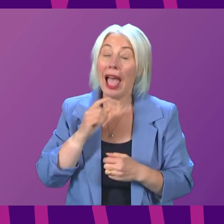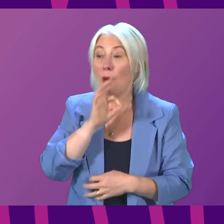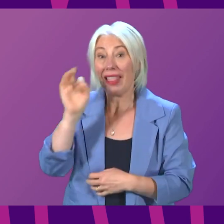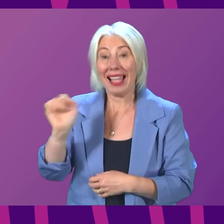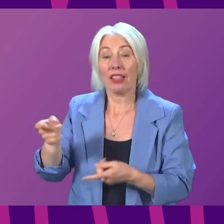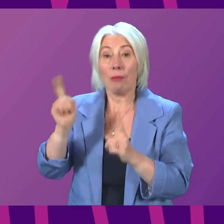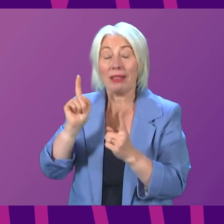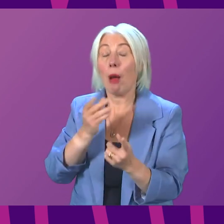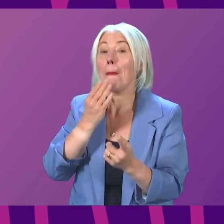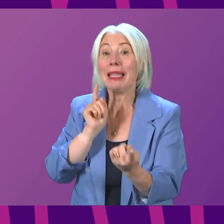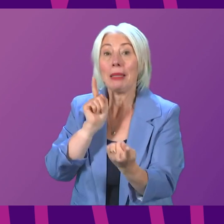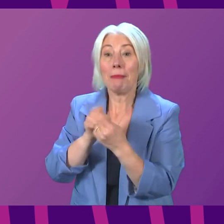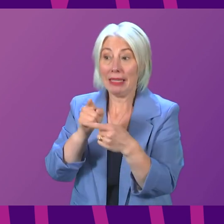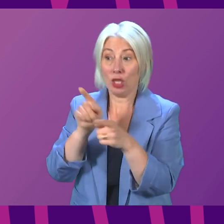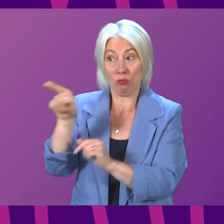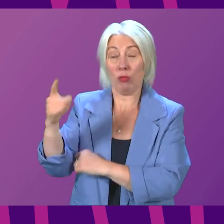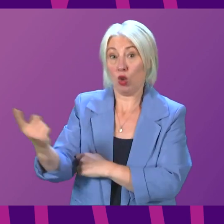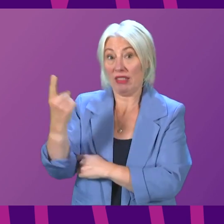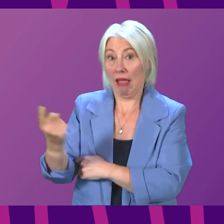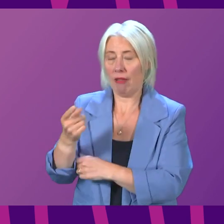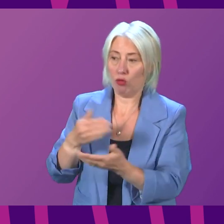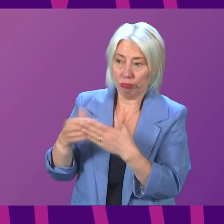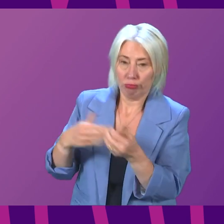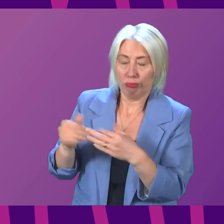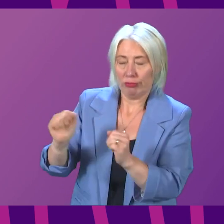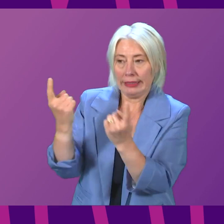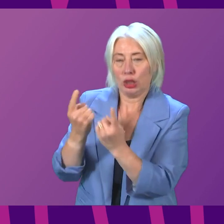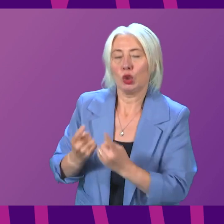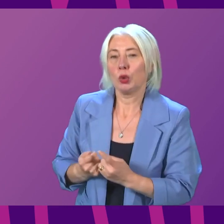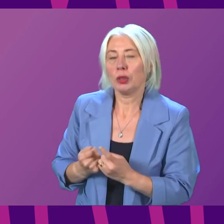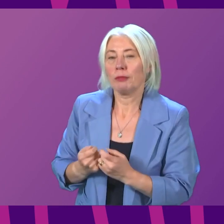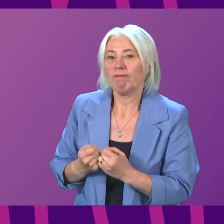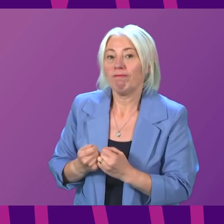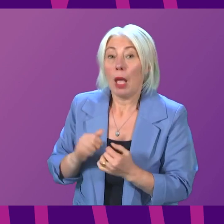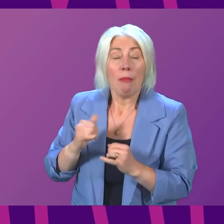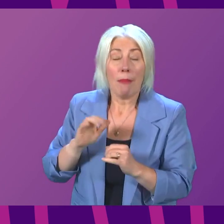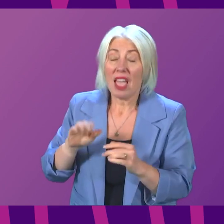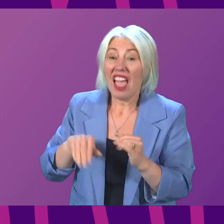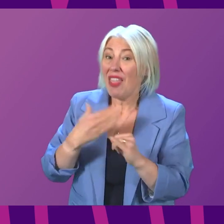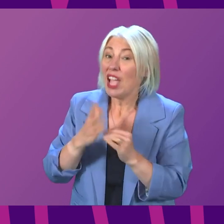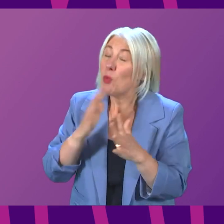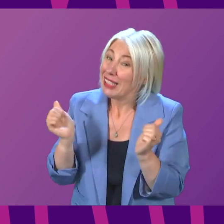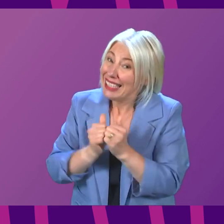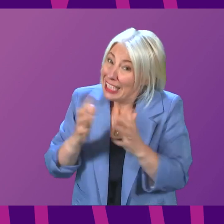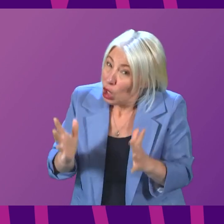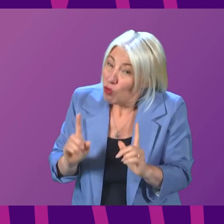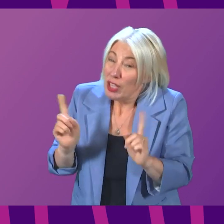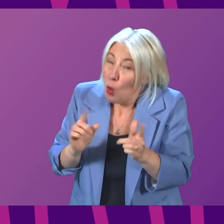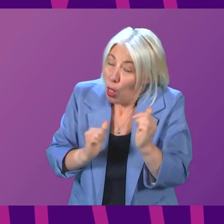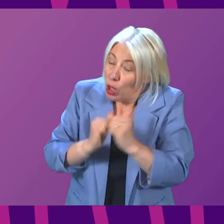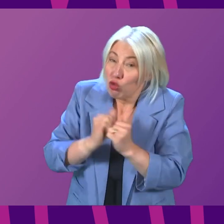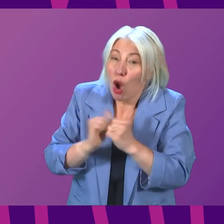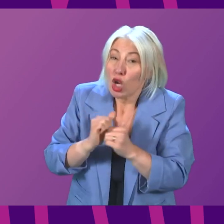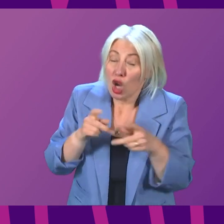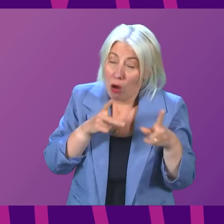member to update on these matters. So this issue is important. We may ultimately disagree on exactly the structures and